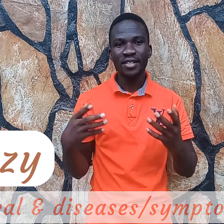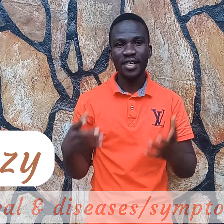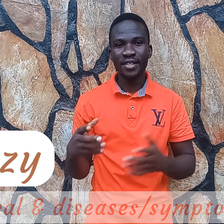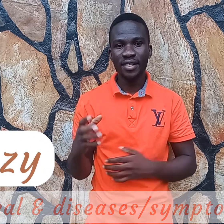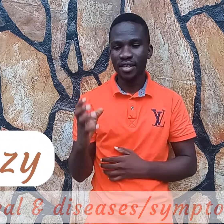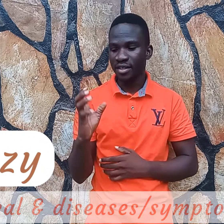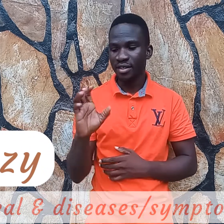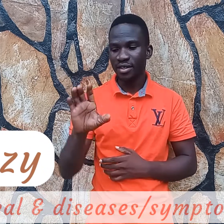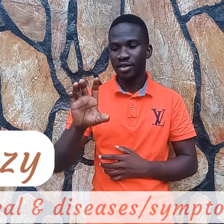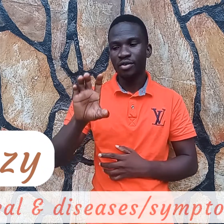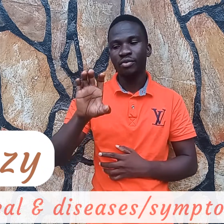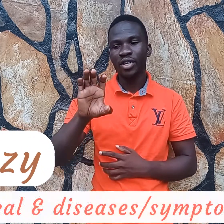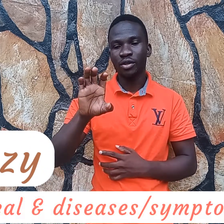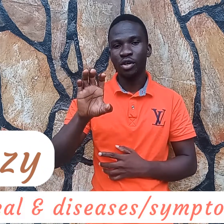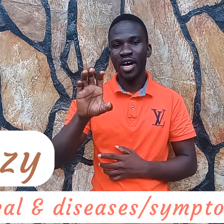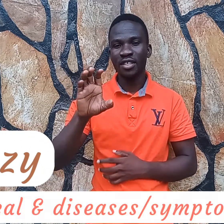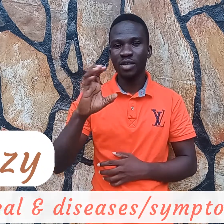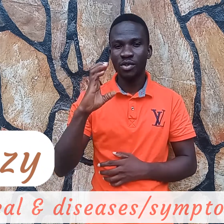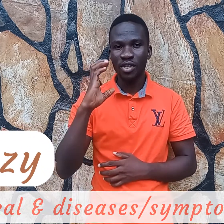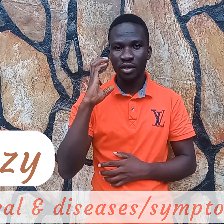zi the claw hand shape we say